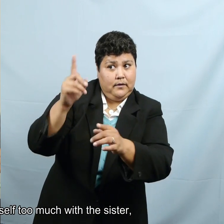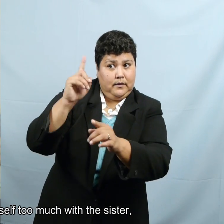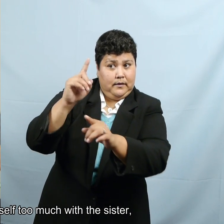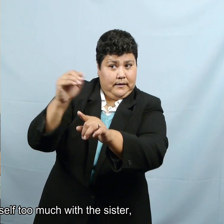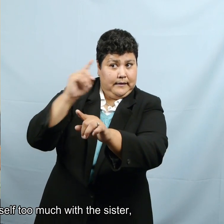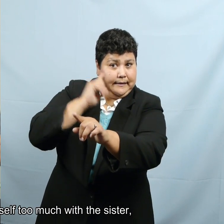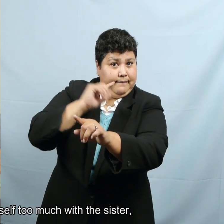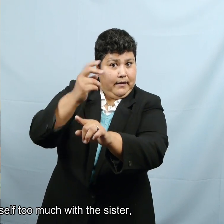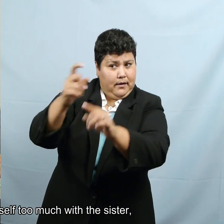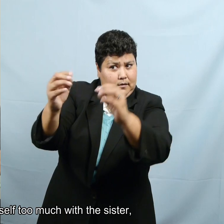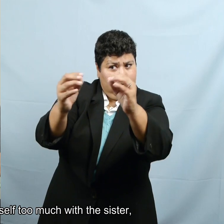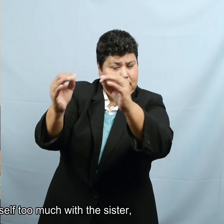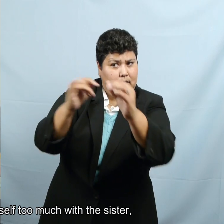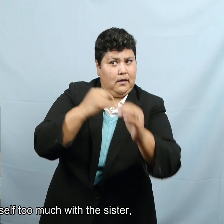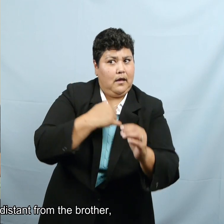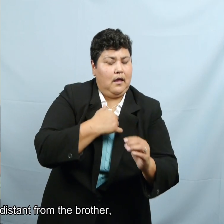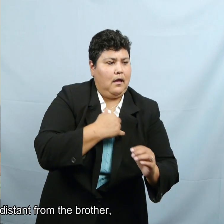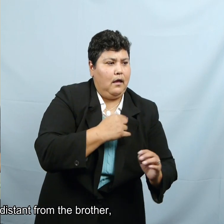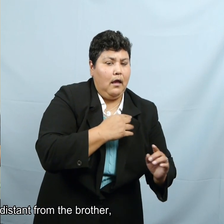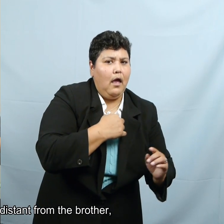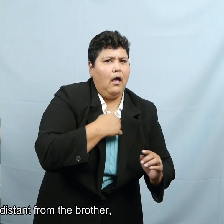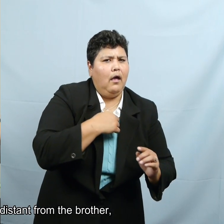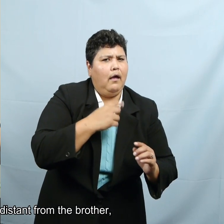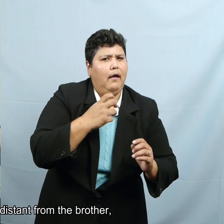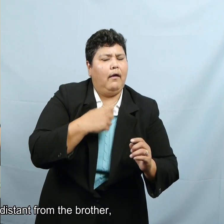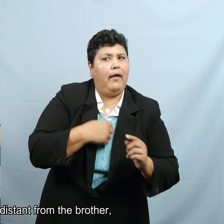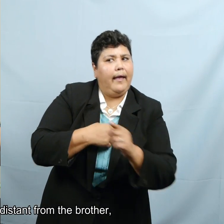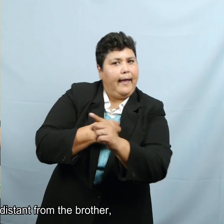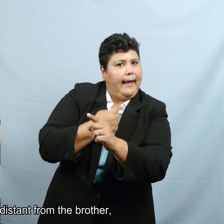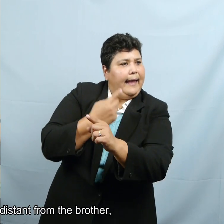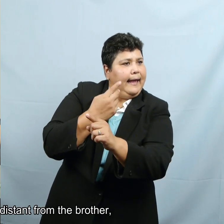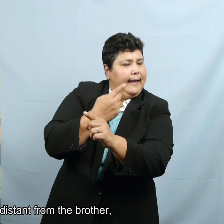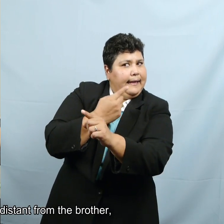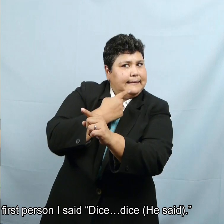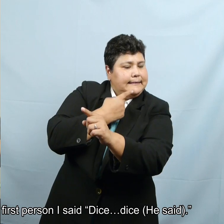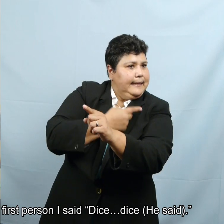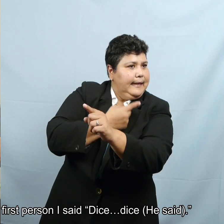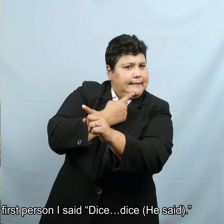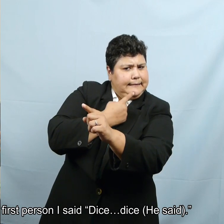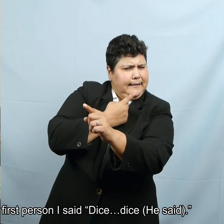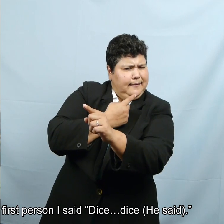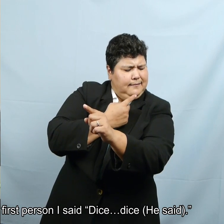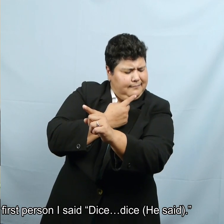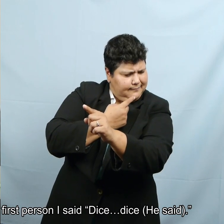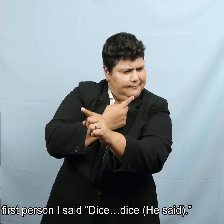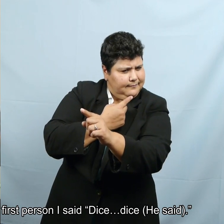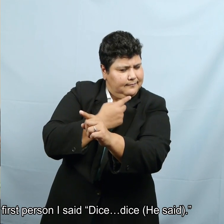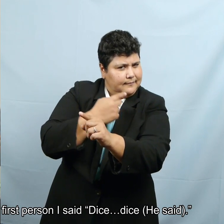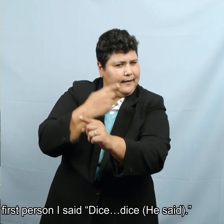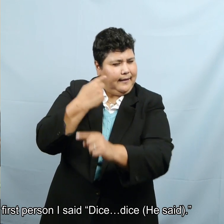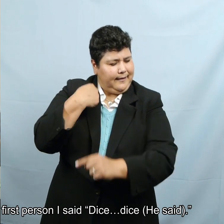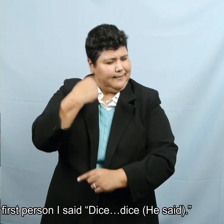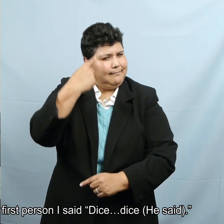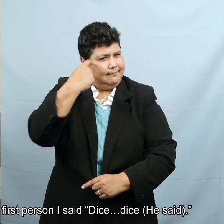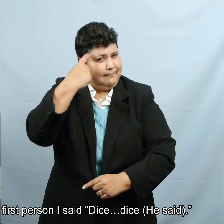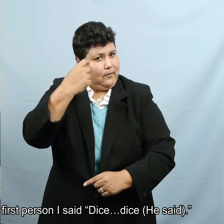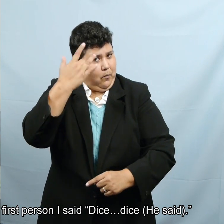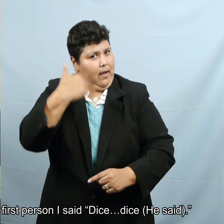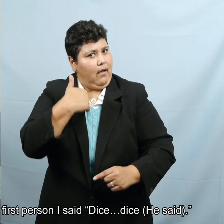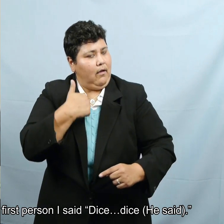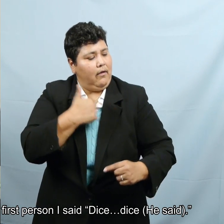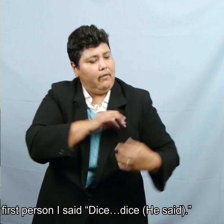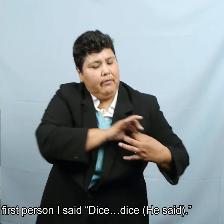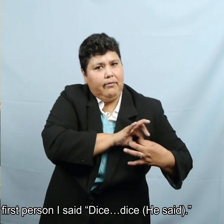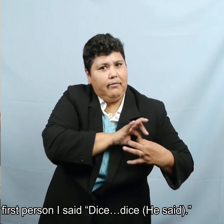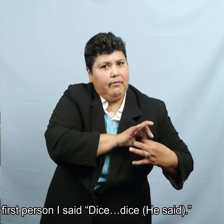aligning myself too much with the sister, feeling distant from the brother, that instead of voicing in first person,